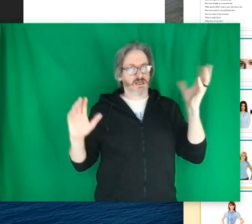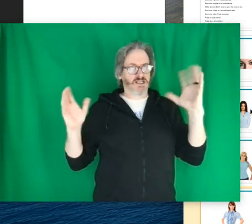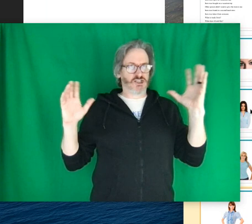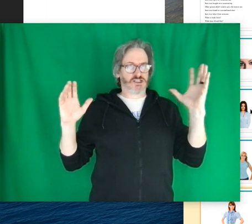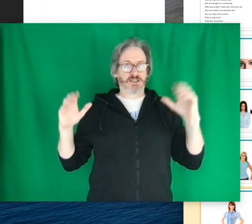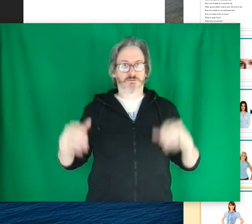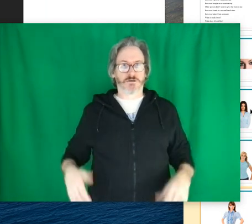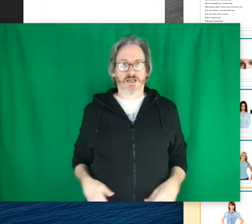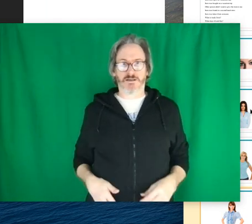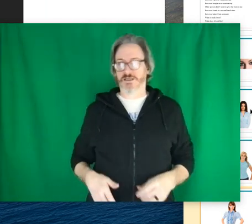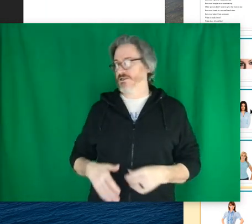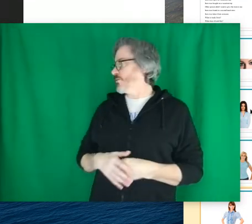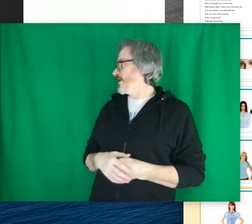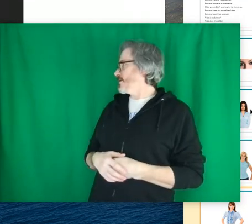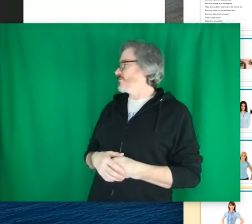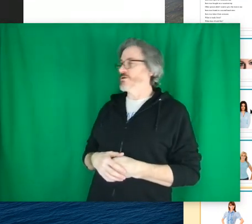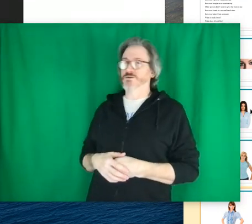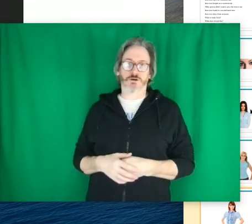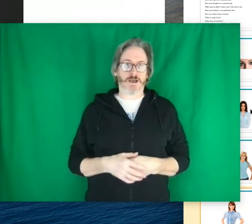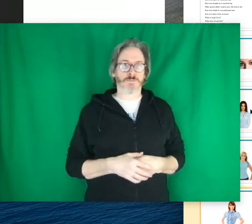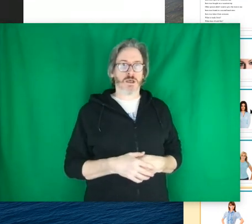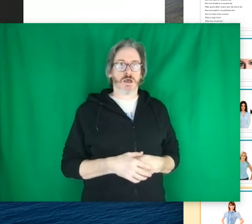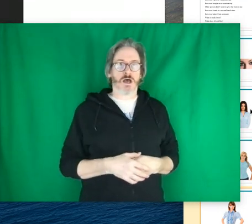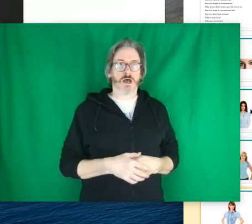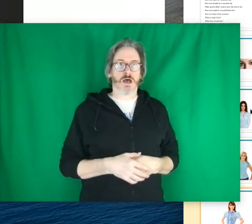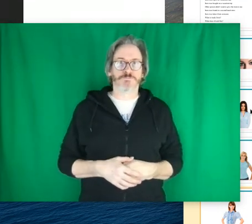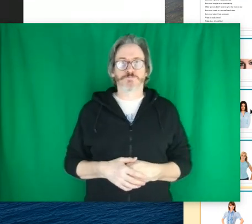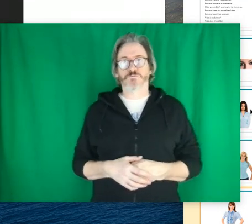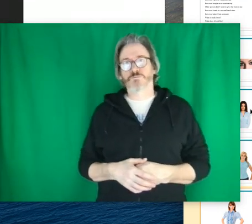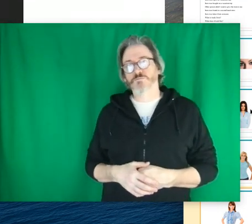it's just clearer. And this is really too close. Okay.